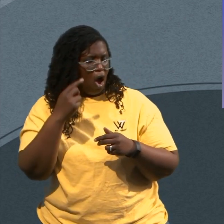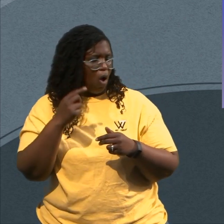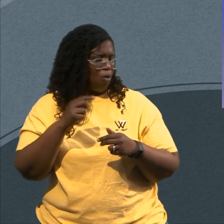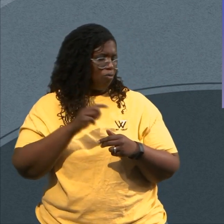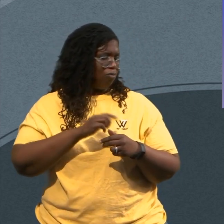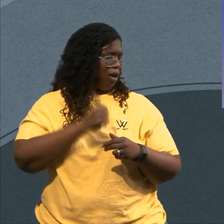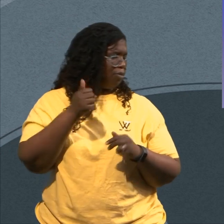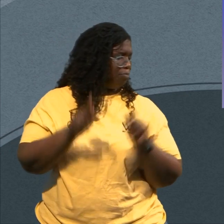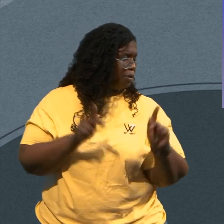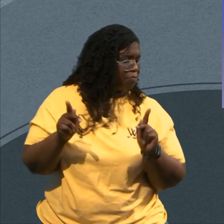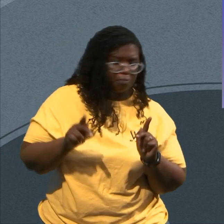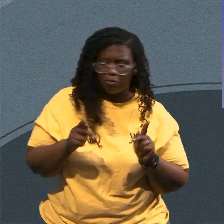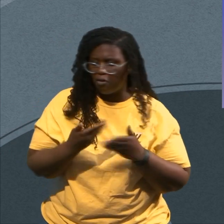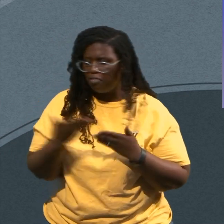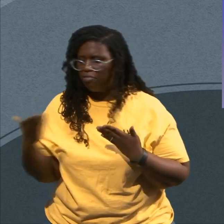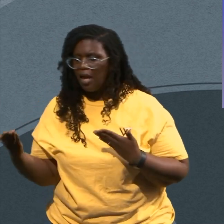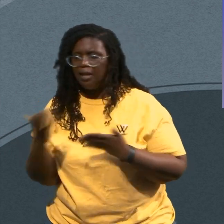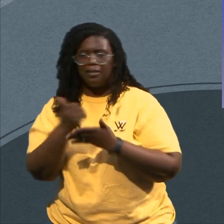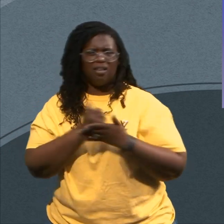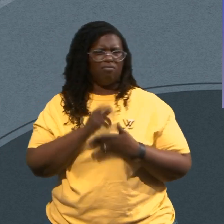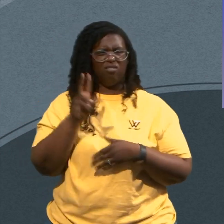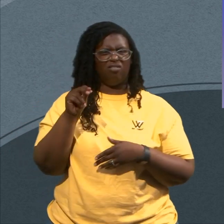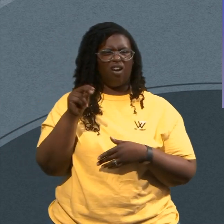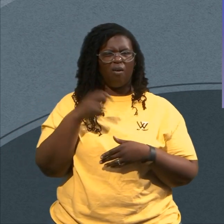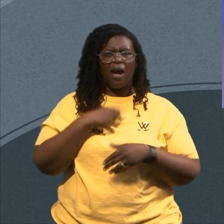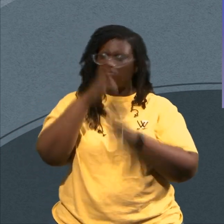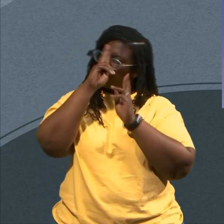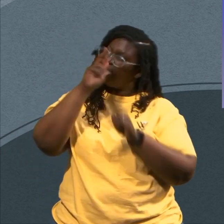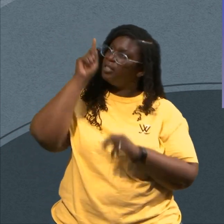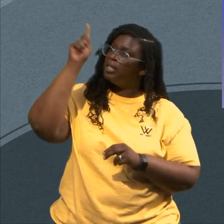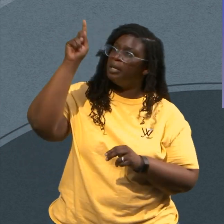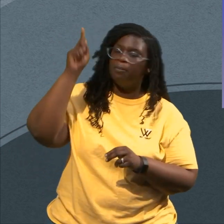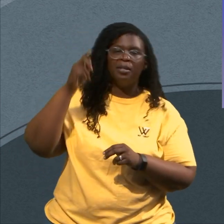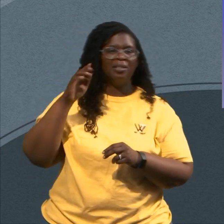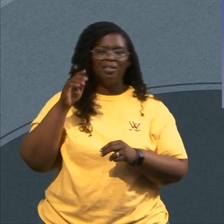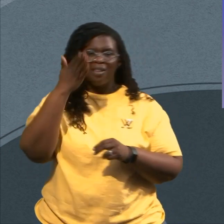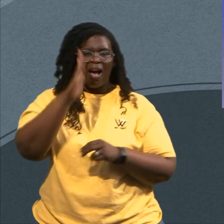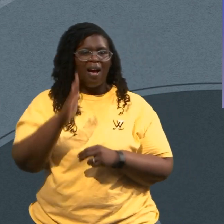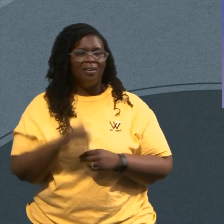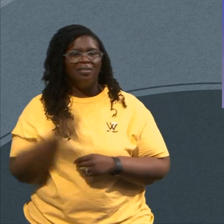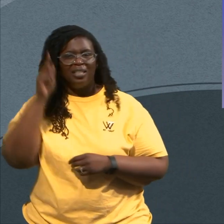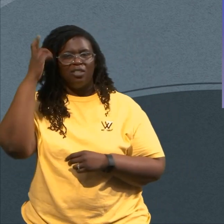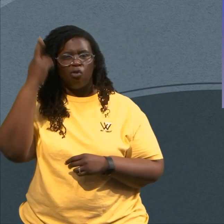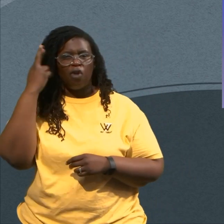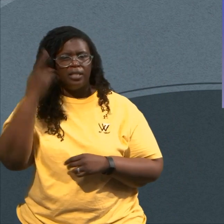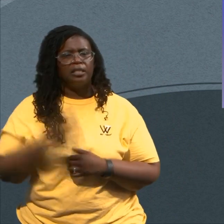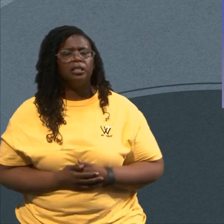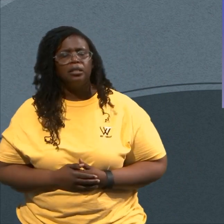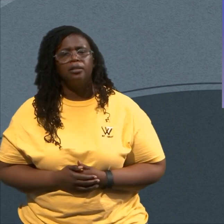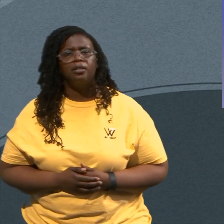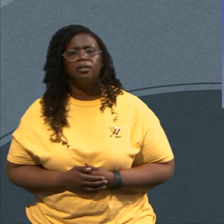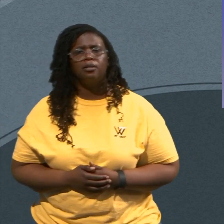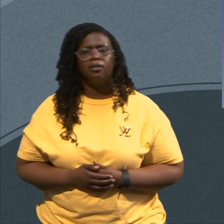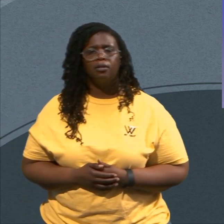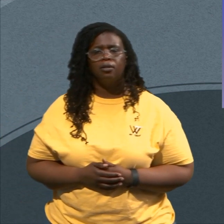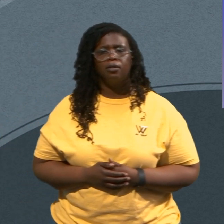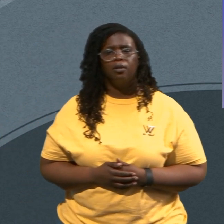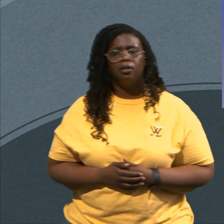Pause I Hit Pause I'm Almost Done To Rest I Hit Pause Young People Get Me A Selection Ready I Hit